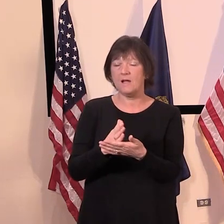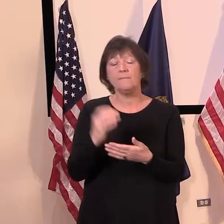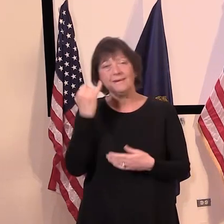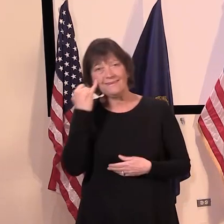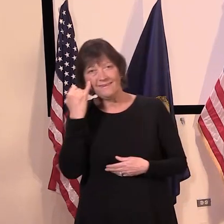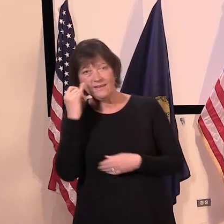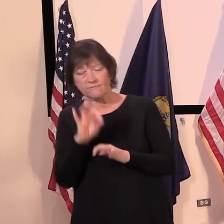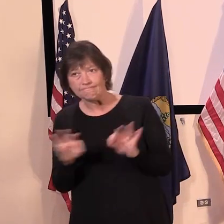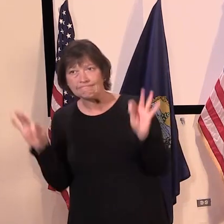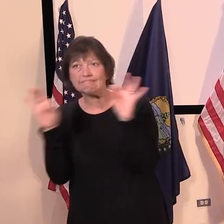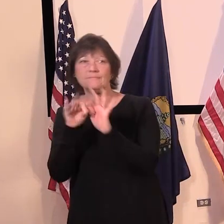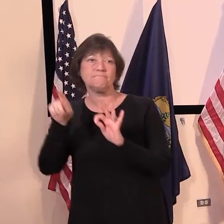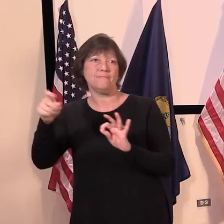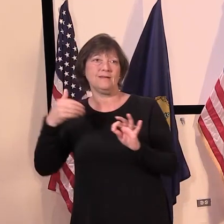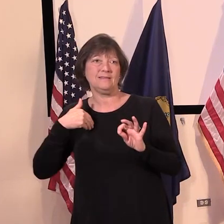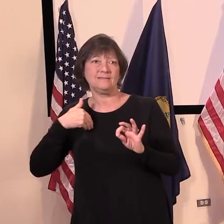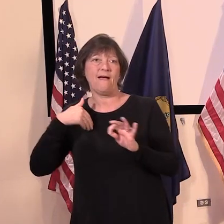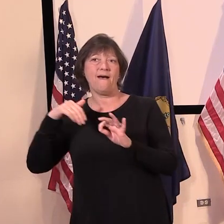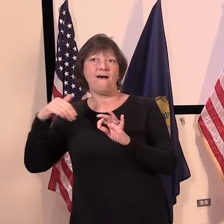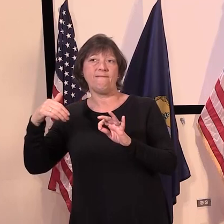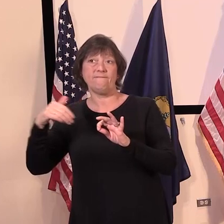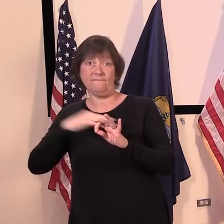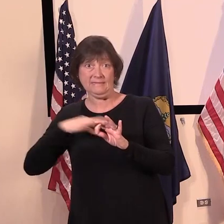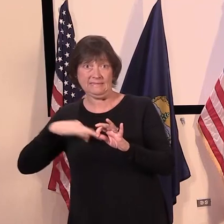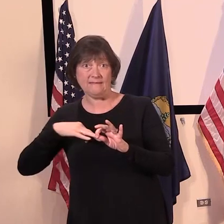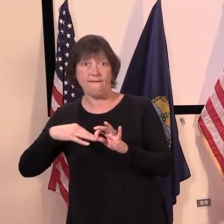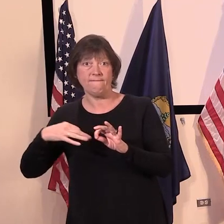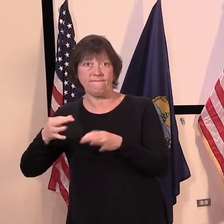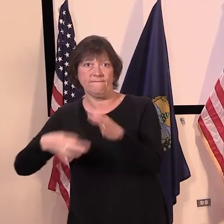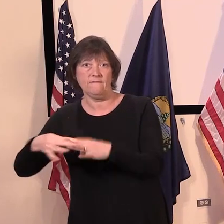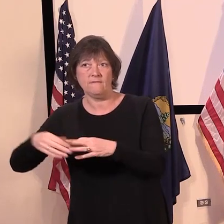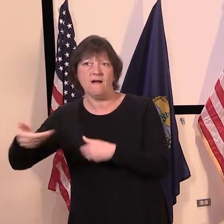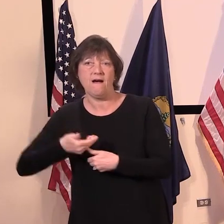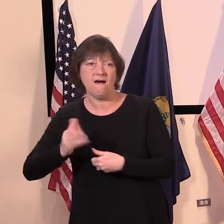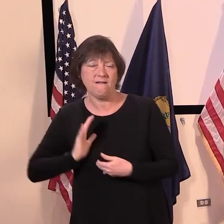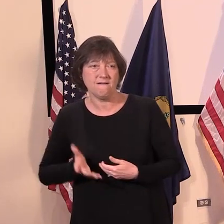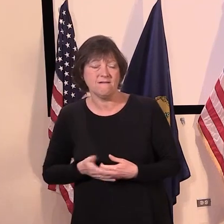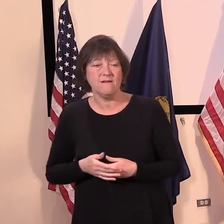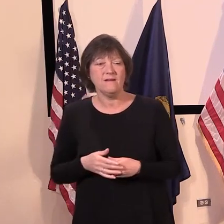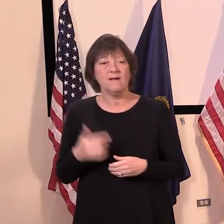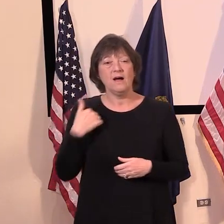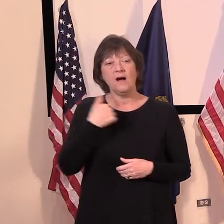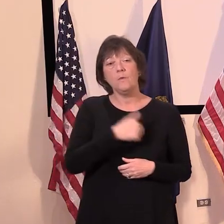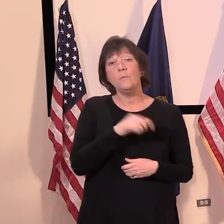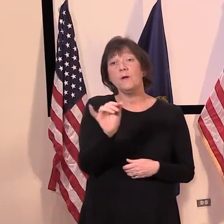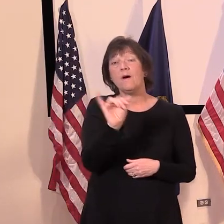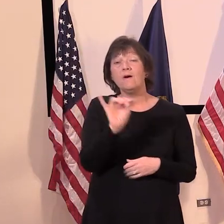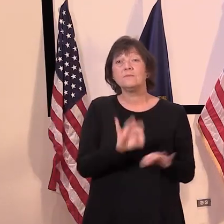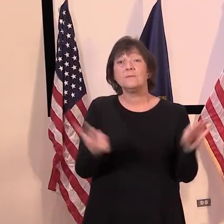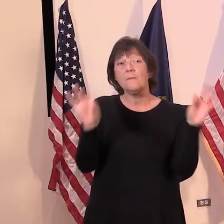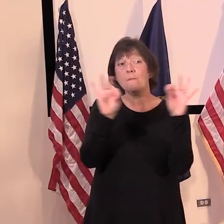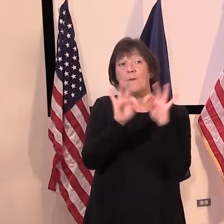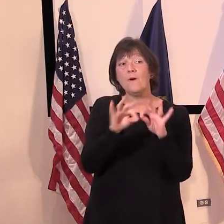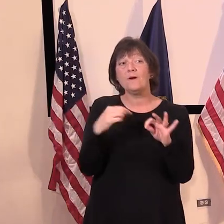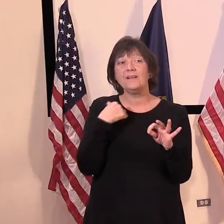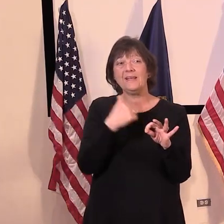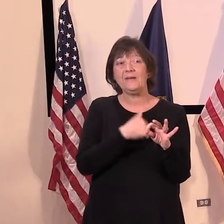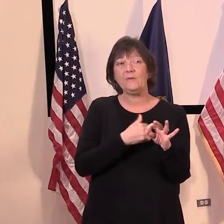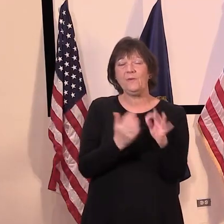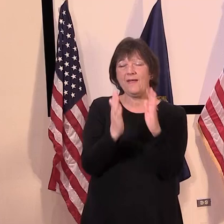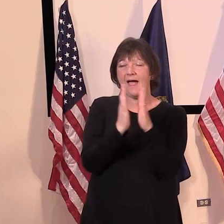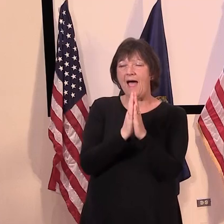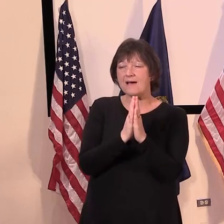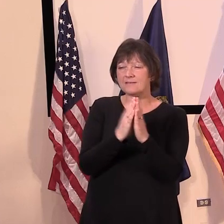which are going through the secretary's office. And more importantly, we've put out, um, requests for submissions